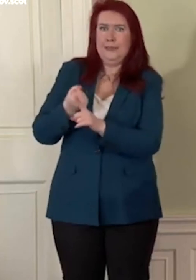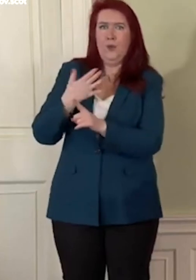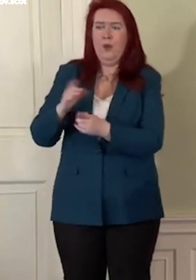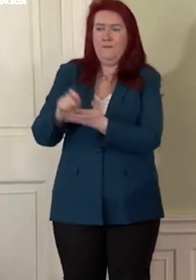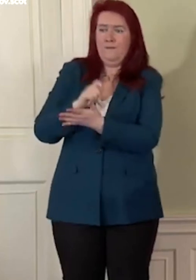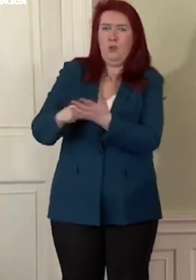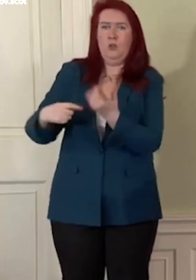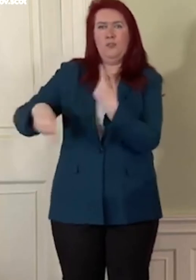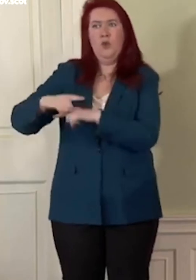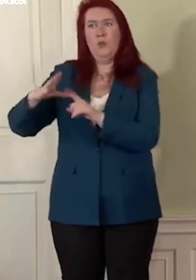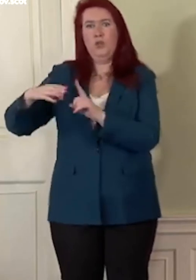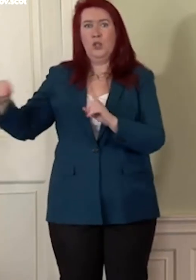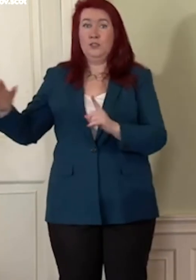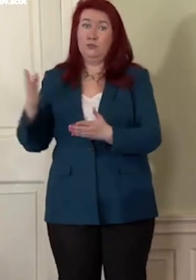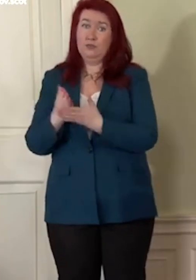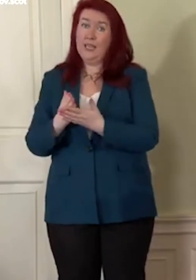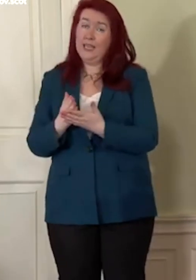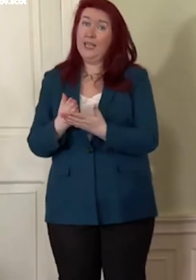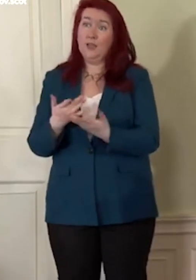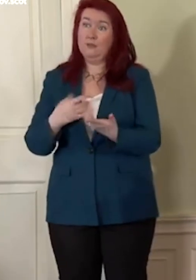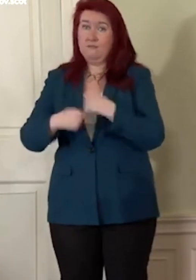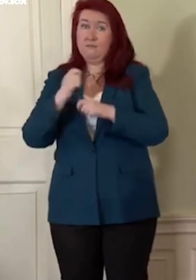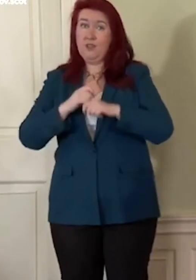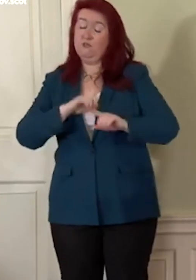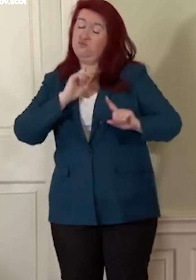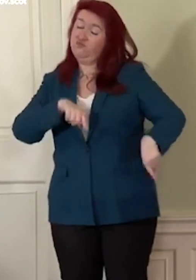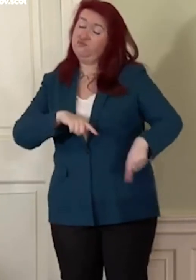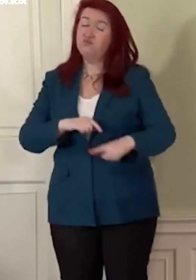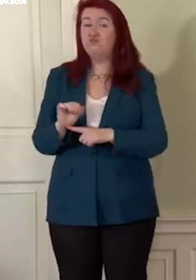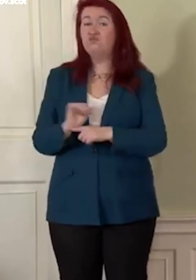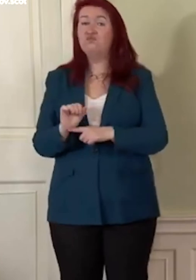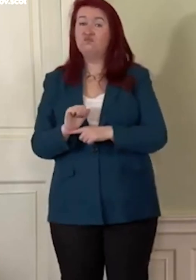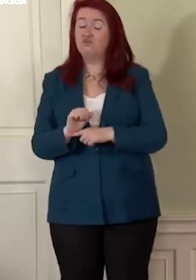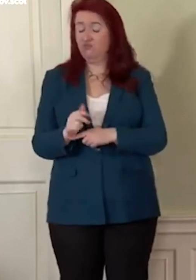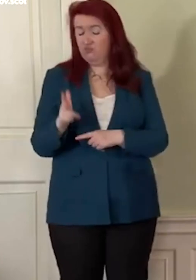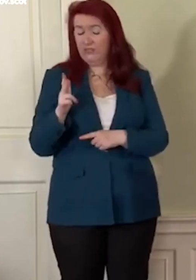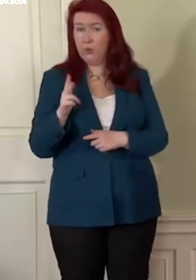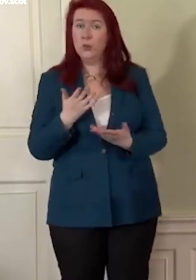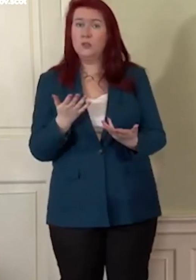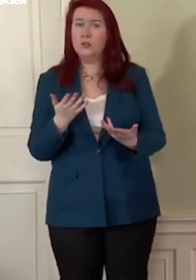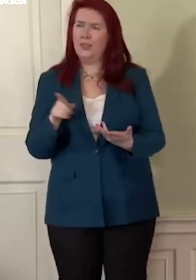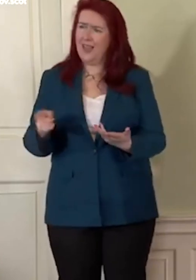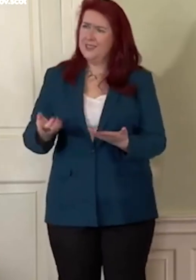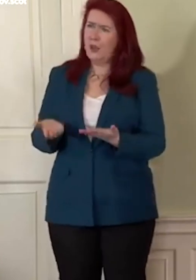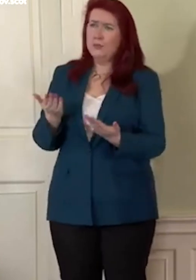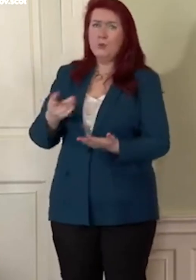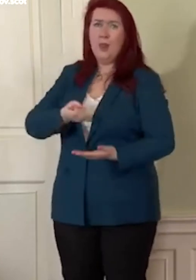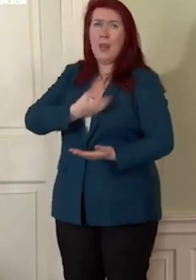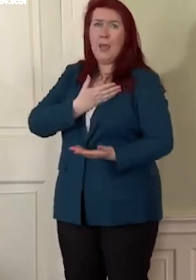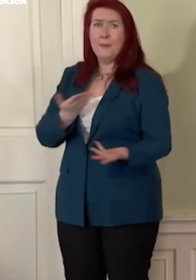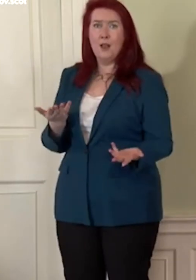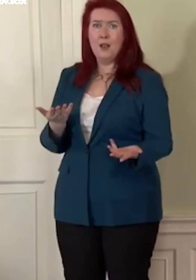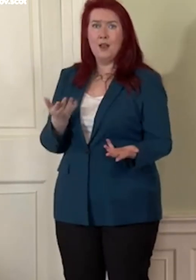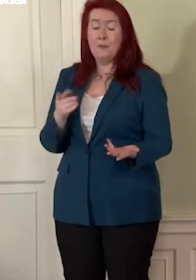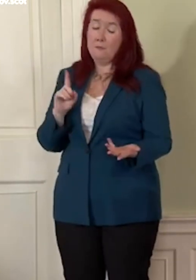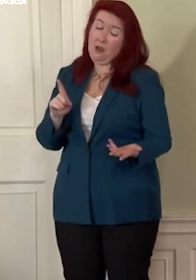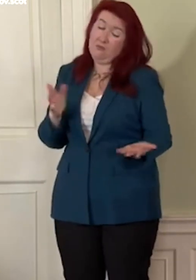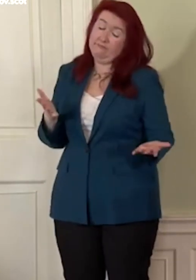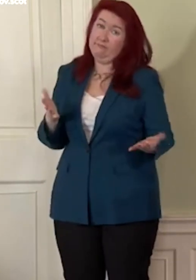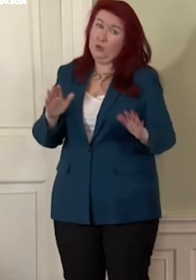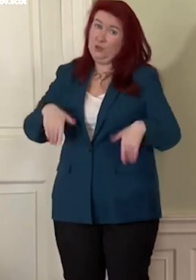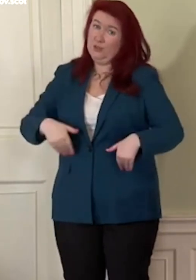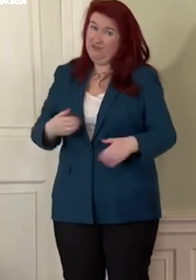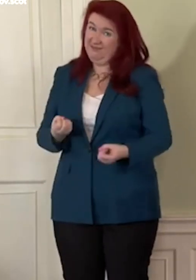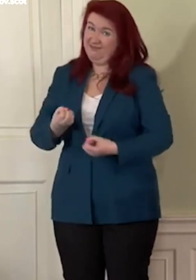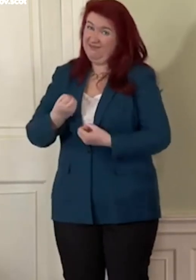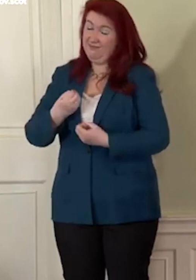effectively giving the proverbial, you know, two fingers to Scotland. Well, you know, that's Labour's choice, but they should not be surprised if the